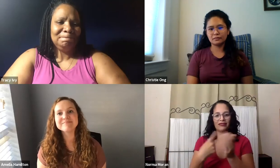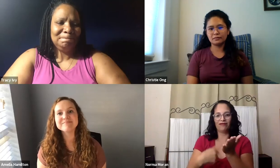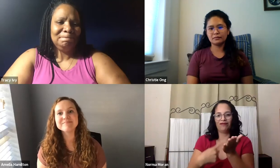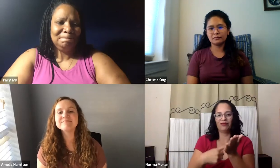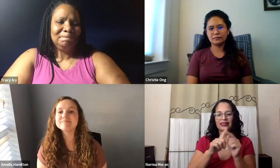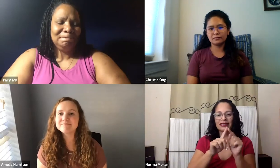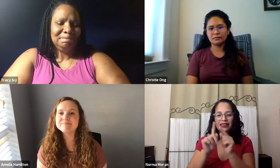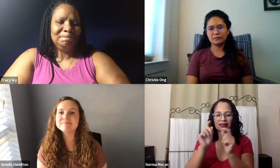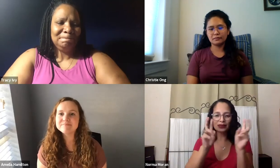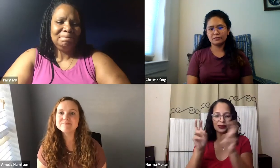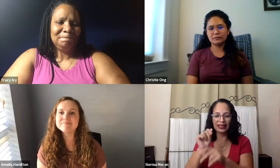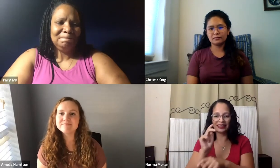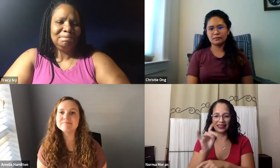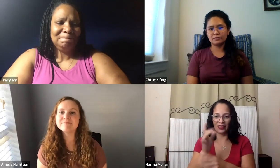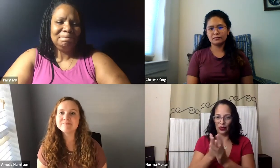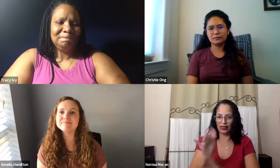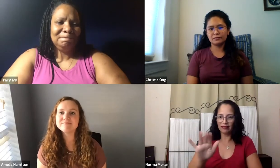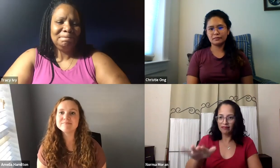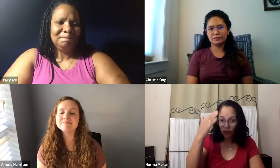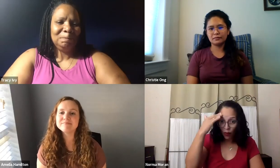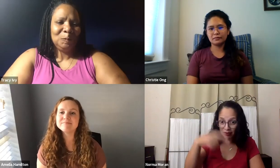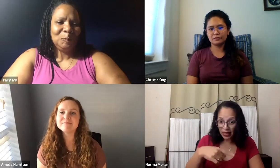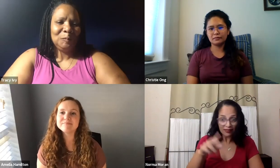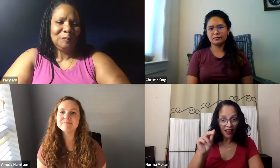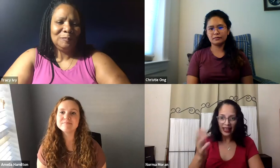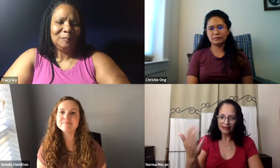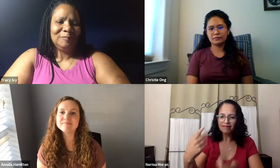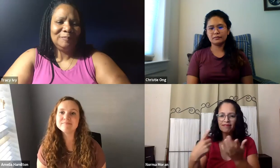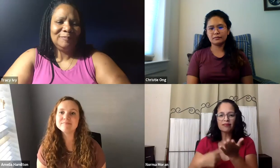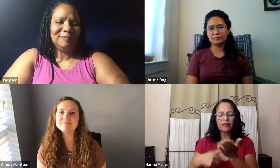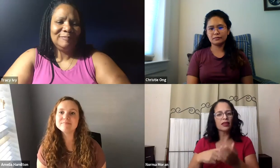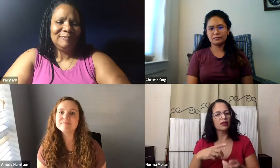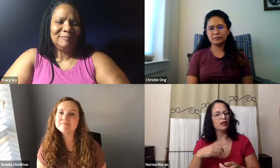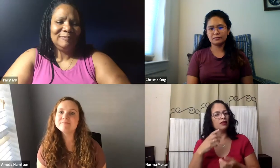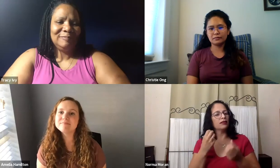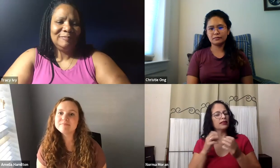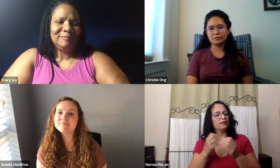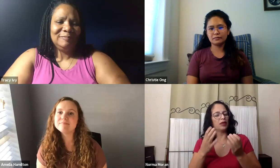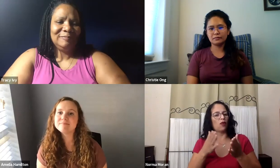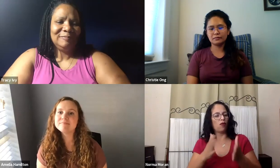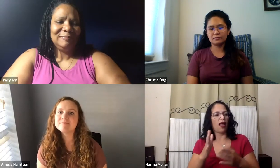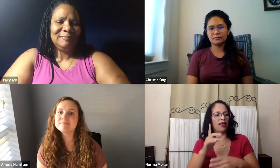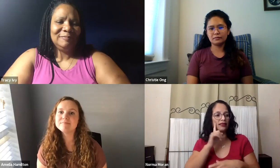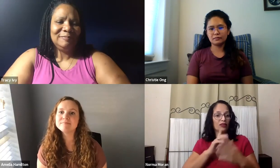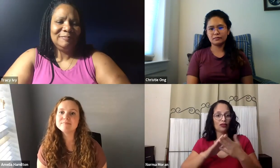You know, we need to have more alumni involved, have more of a discussion, but just sharing all of the benefits that are available.